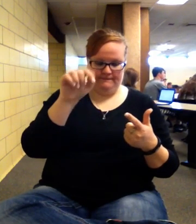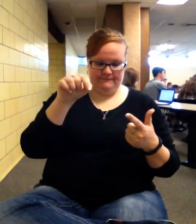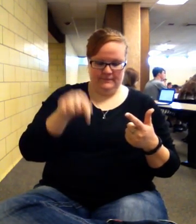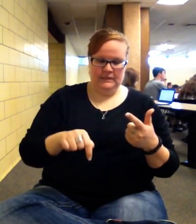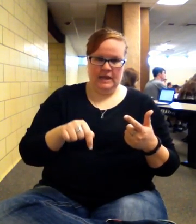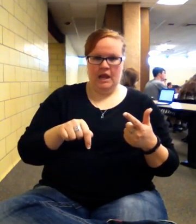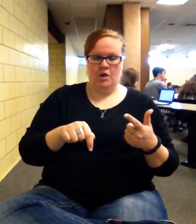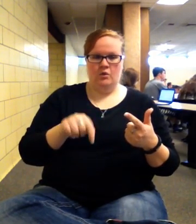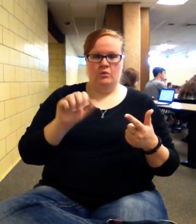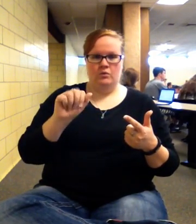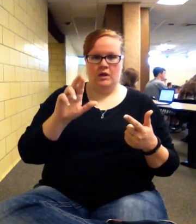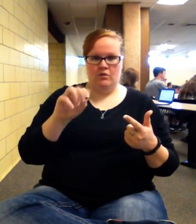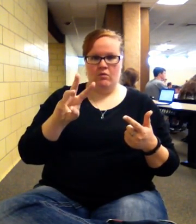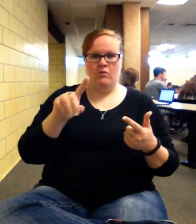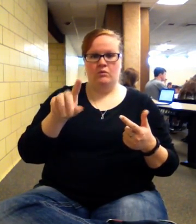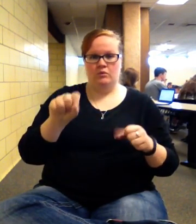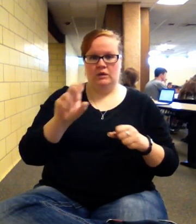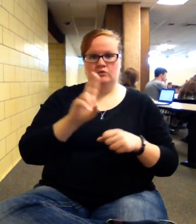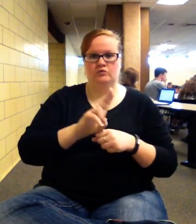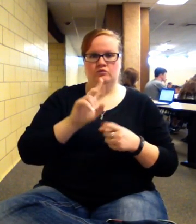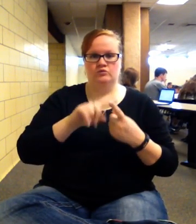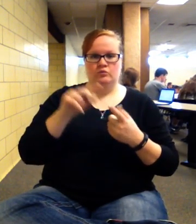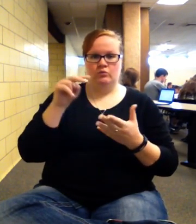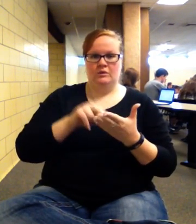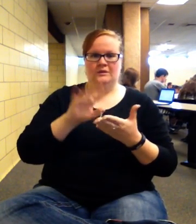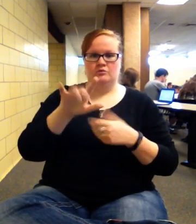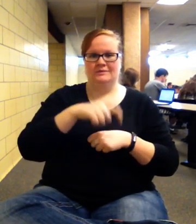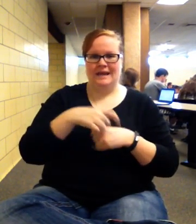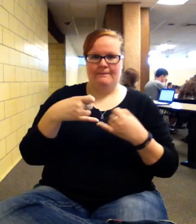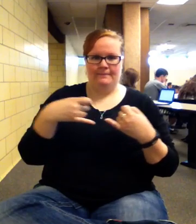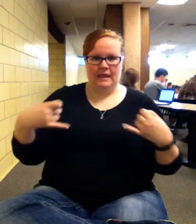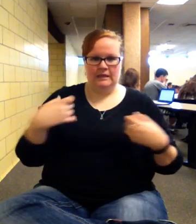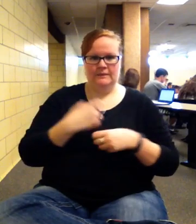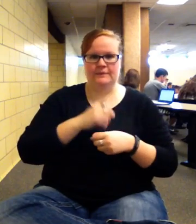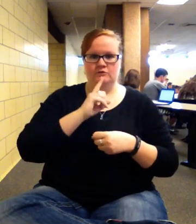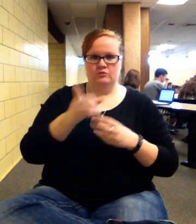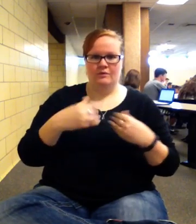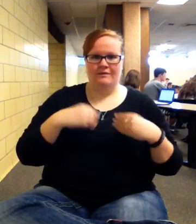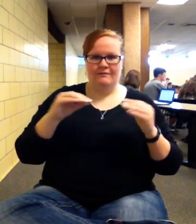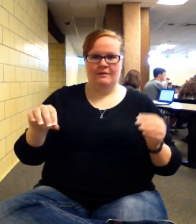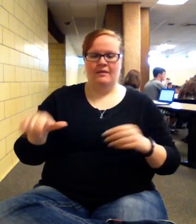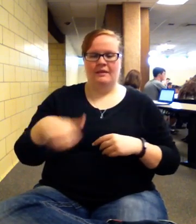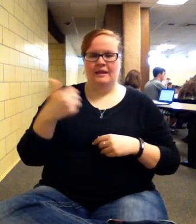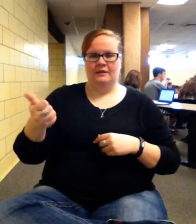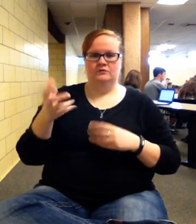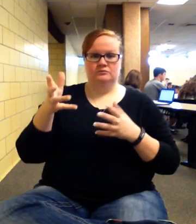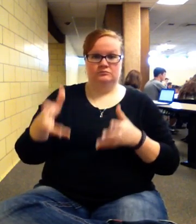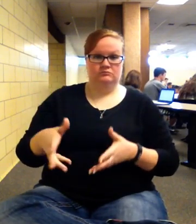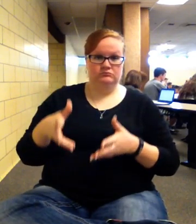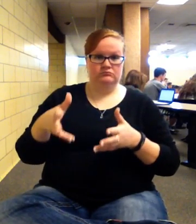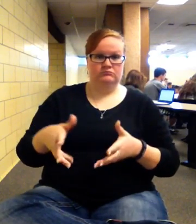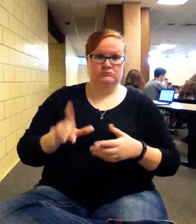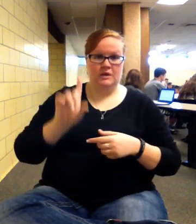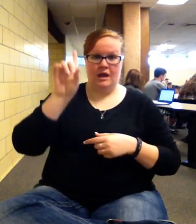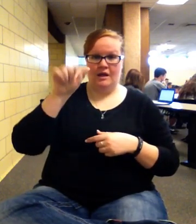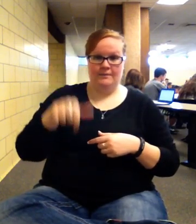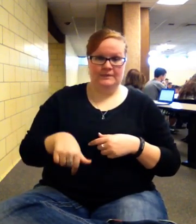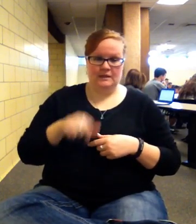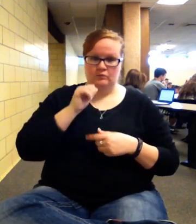use to re-look at your timeline, make sure that you don't have anything else sitting in there. Up and down arrow keys don't change anything unless you